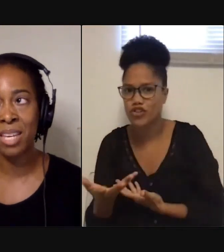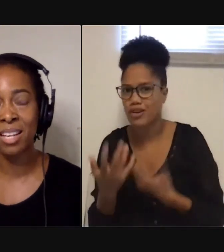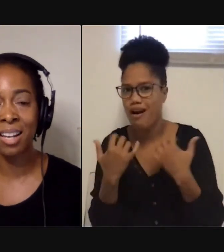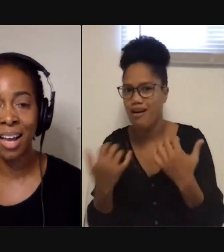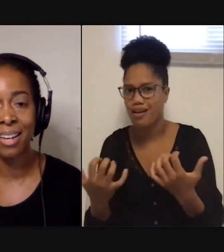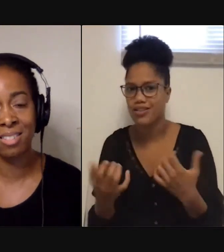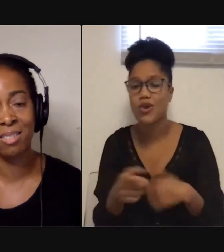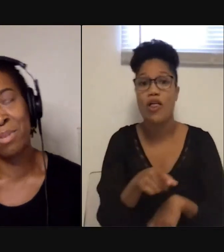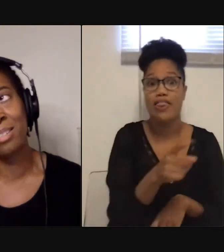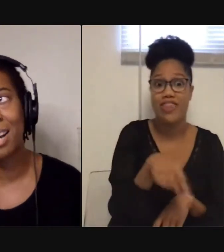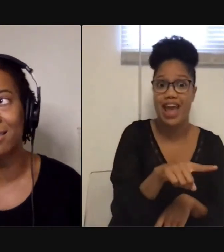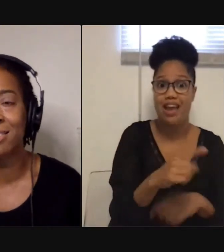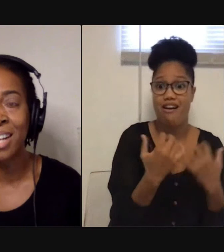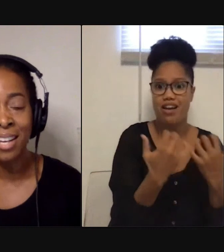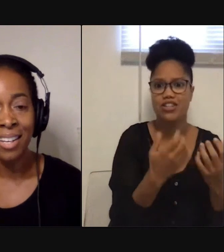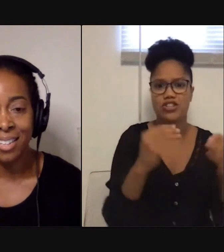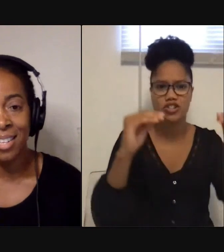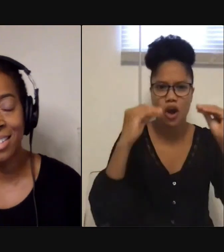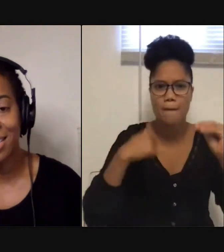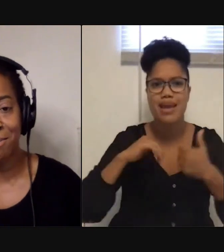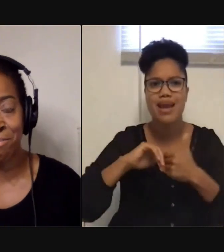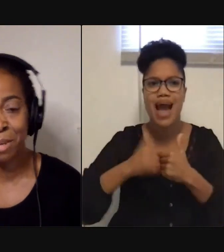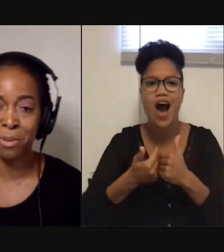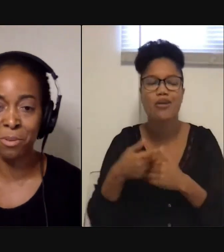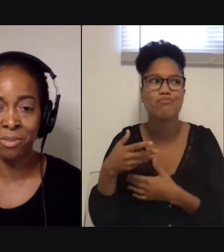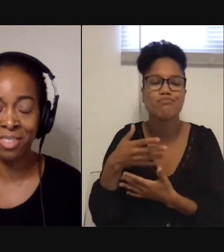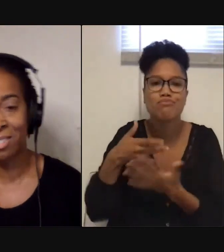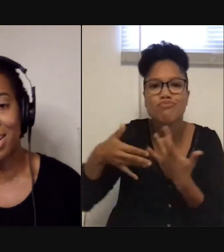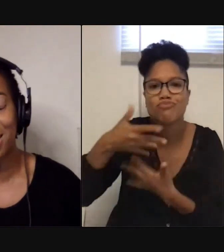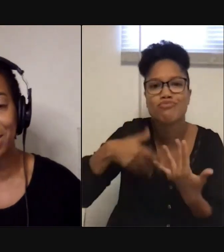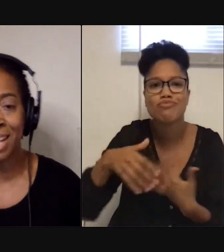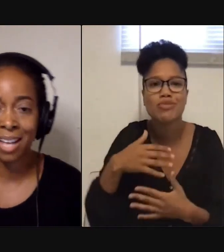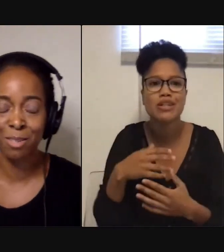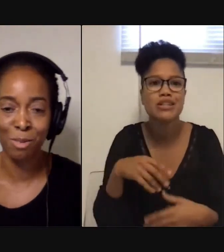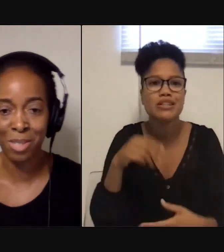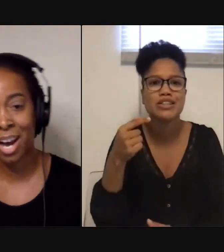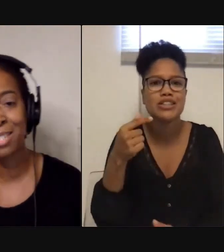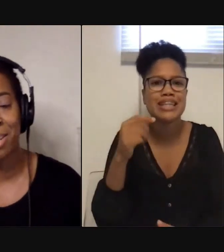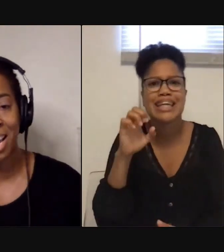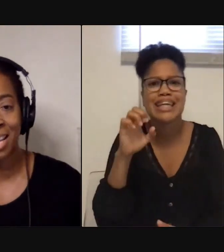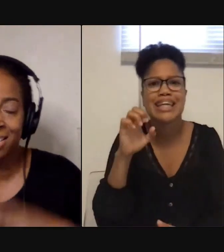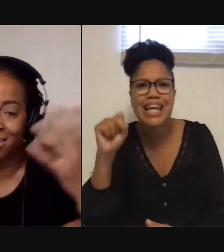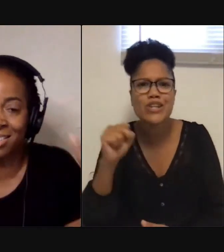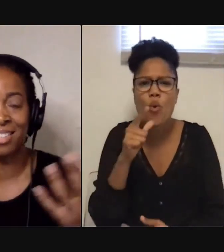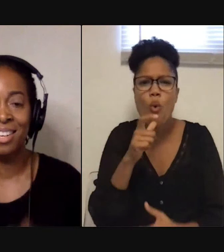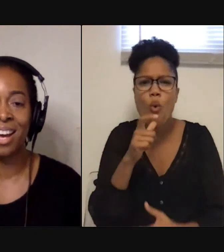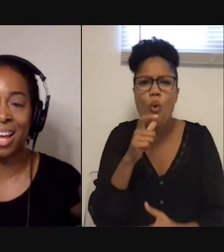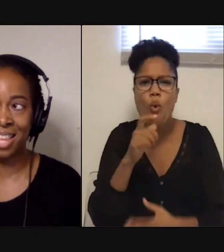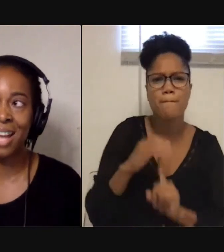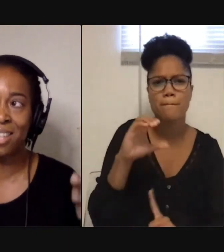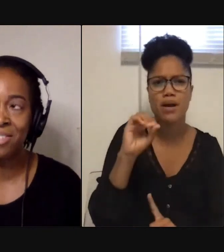taught me a lot just to be around geeks and people who dress up in costumes, cosplay. It's just,